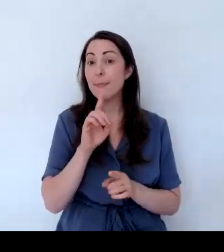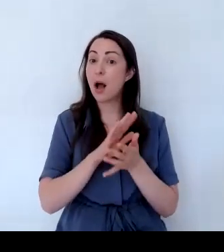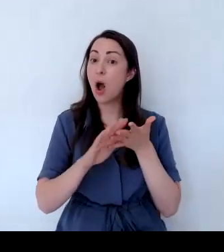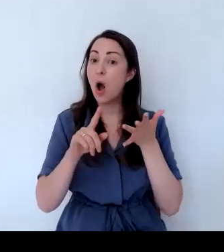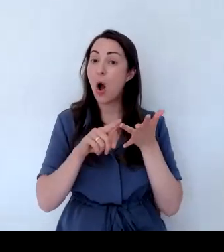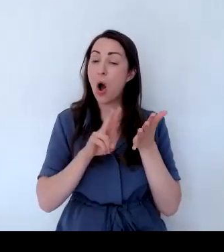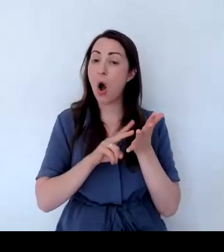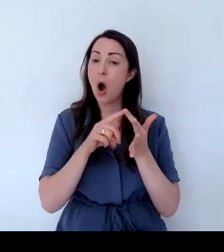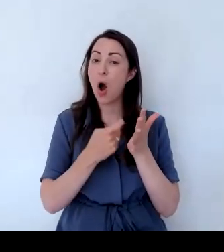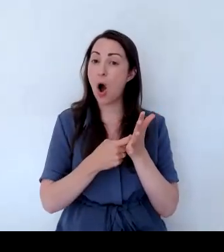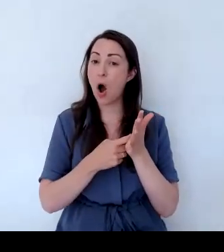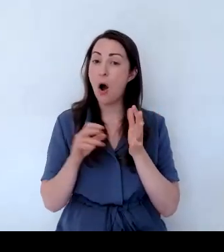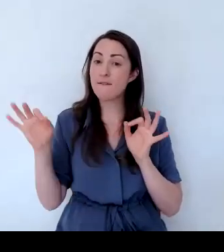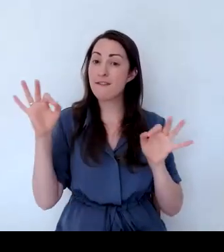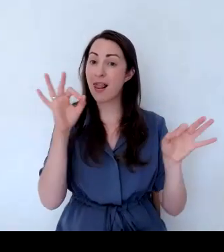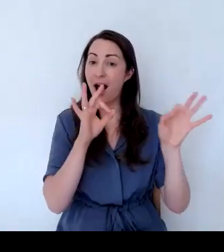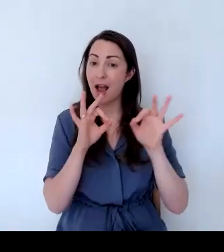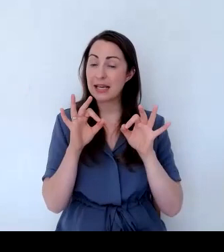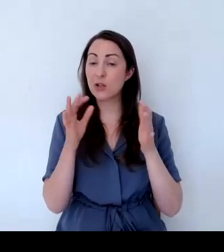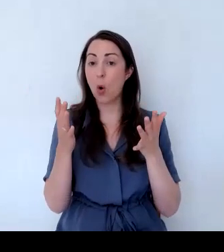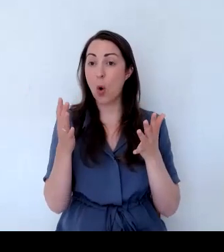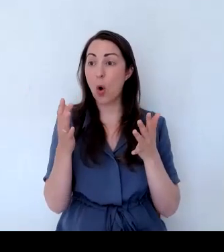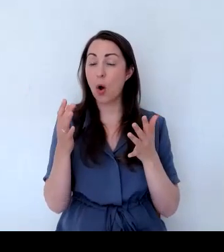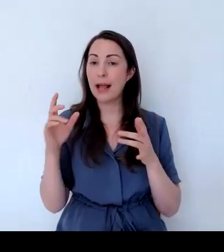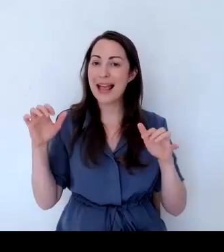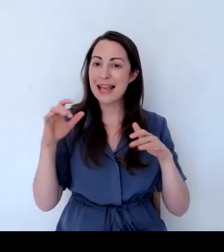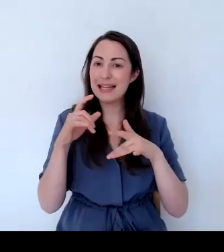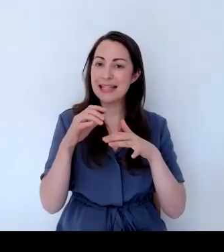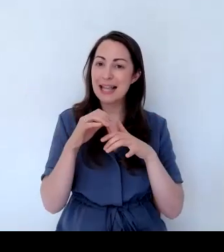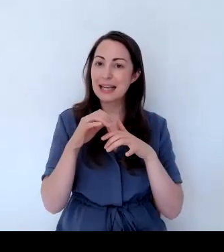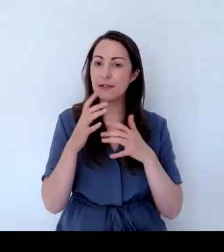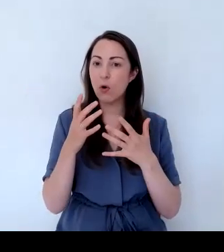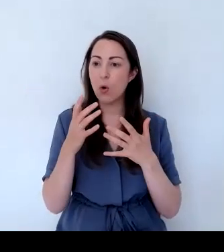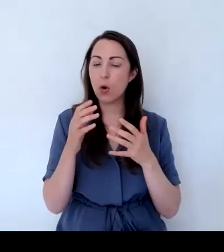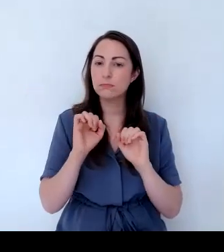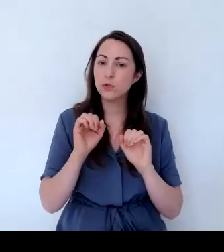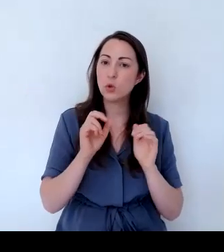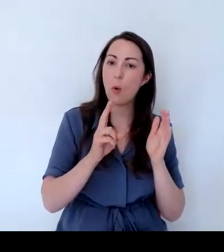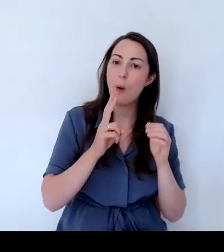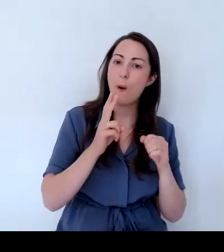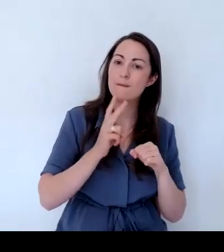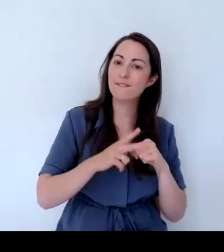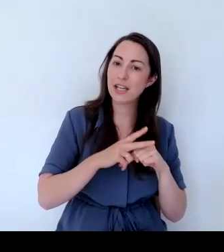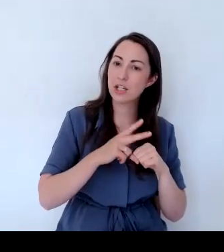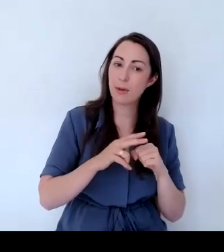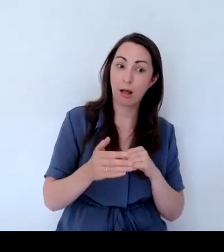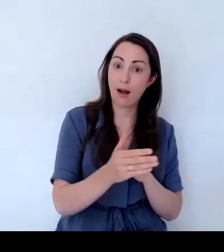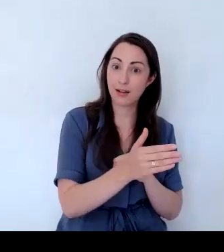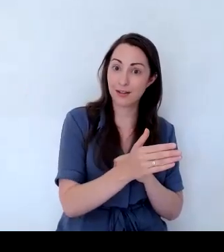for your veg garden, it's absolutely wonderful. So it's a really good companion plant actually